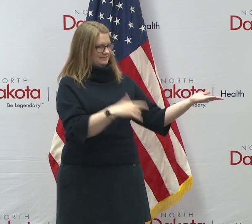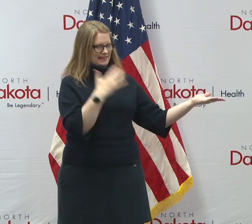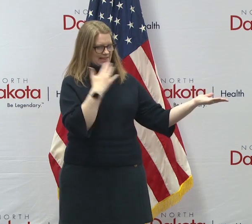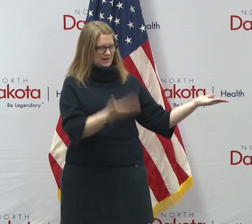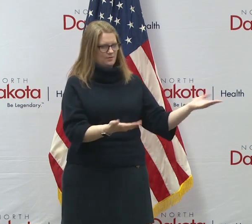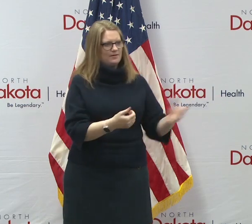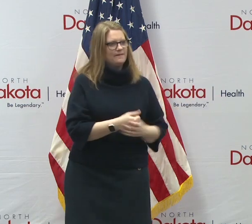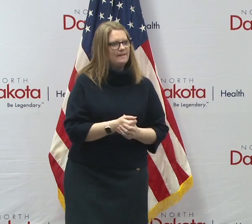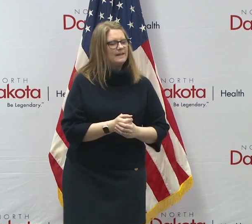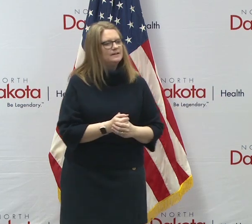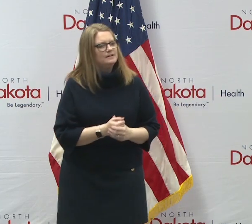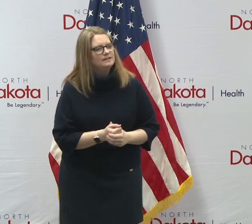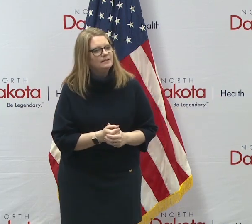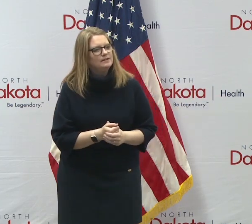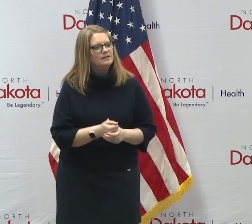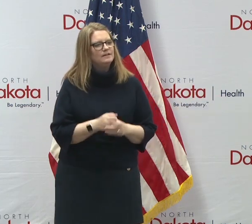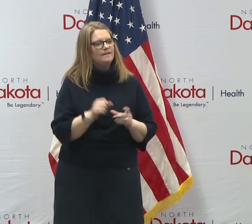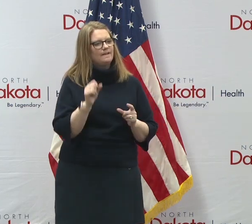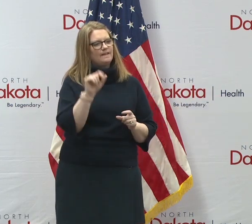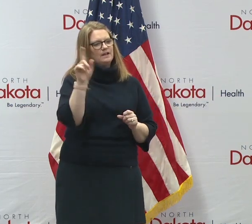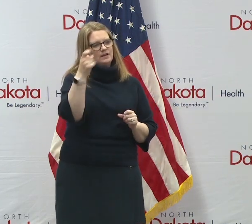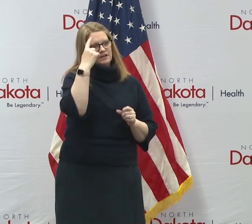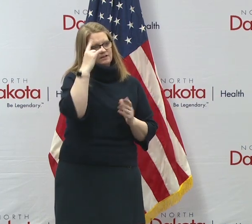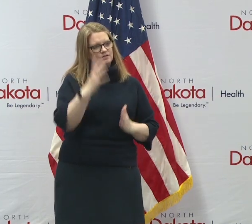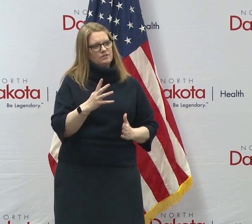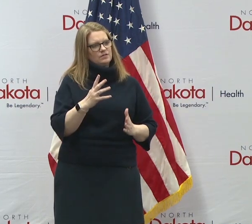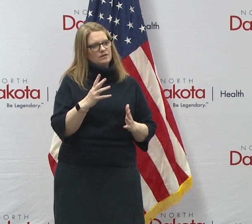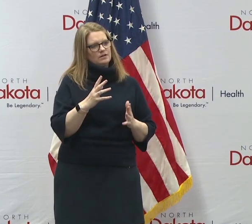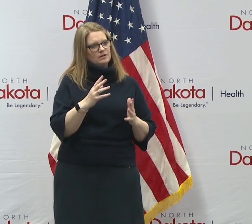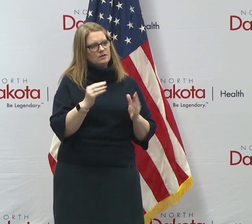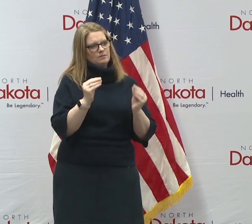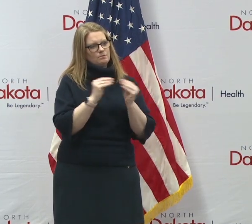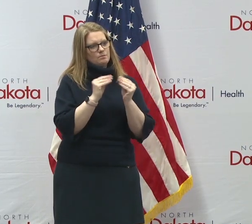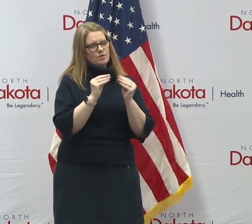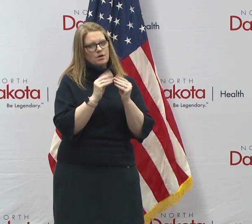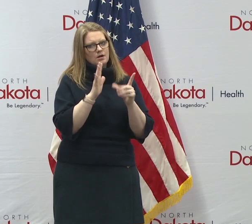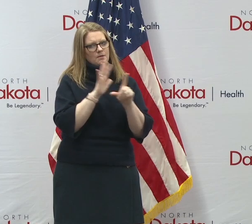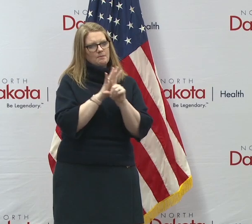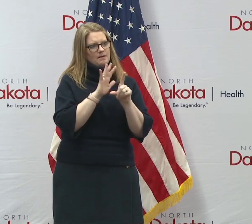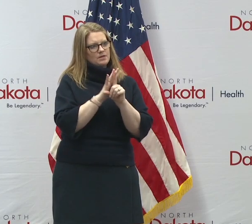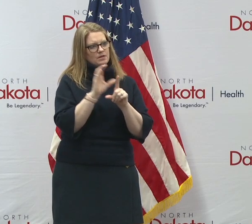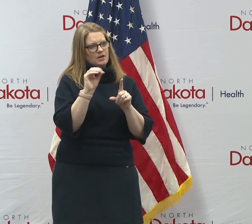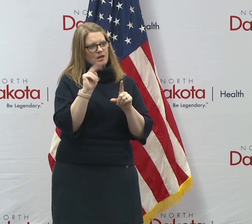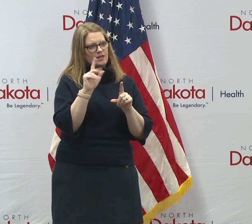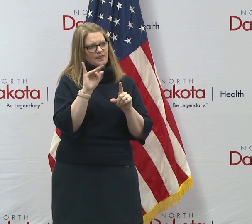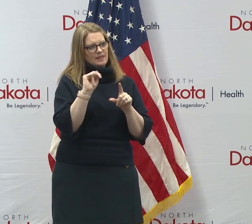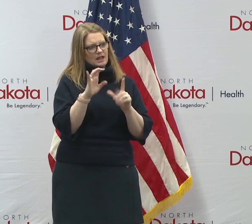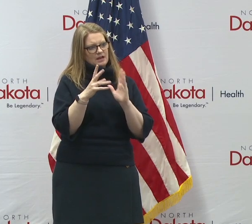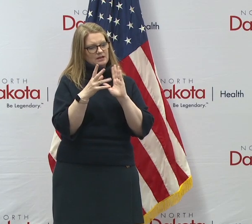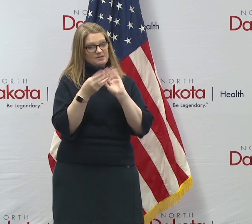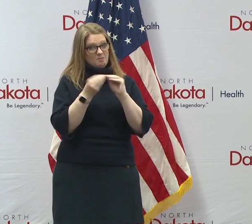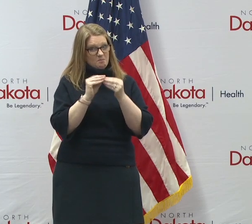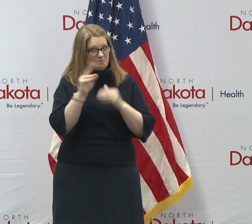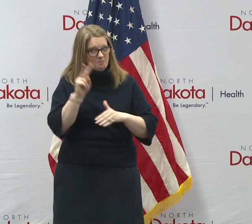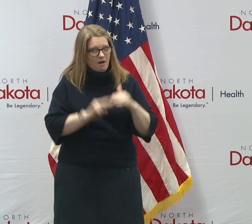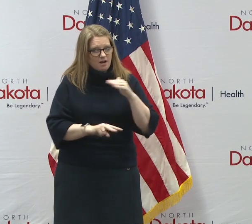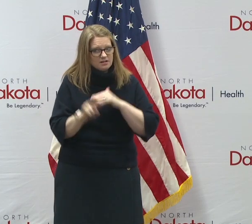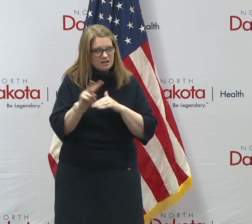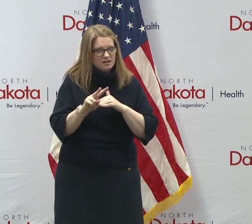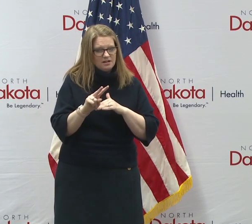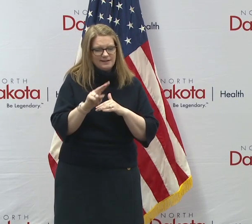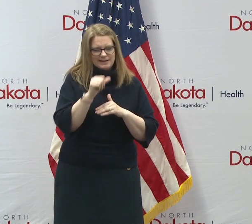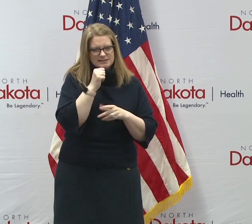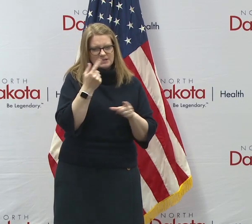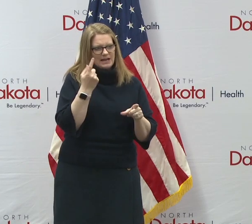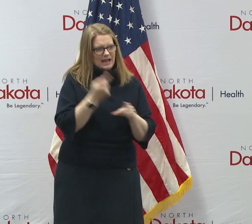you. Um, Governor, you said some of the more popular online modeling that's out there is not particularly accurate as far as North